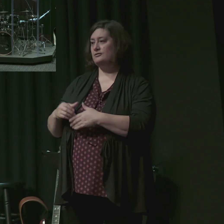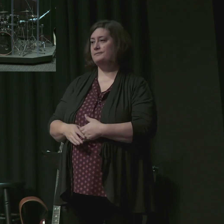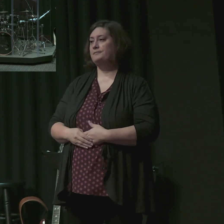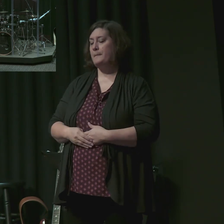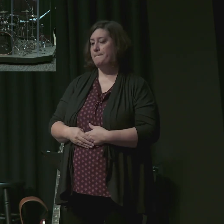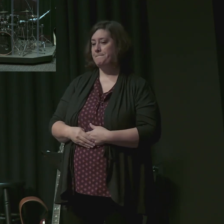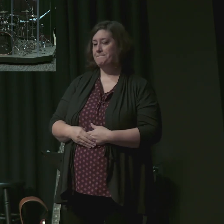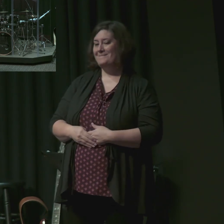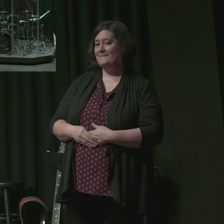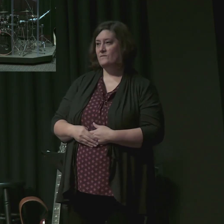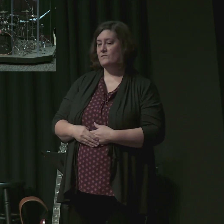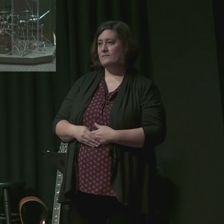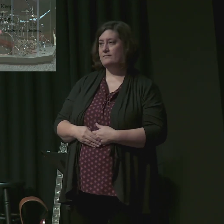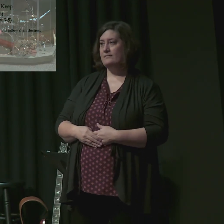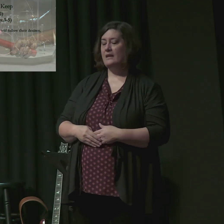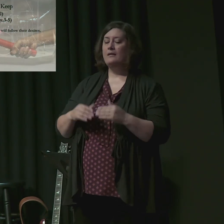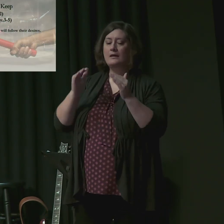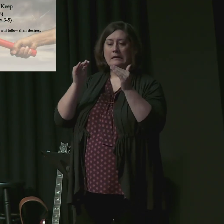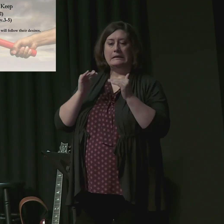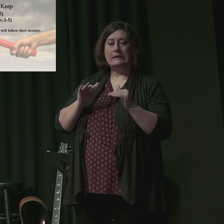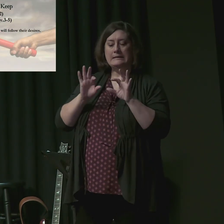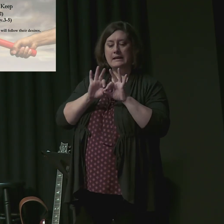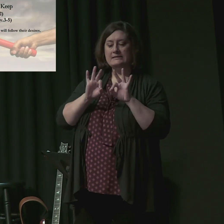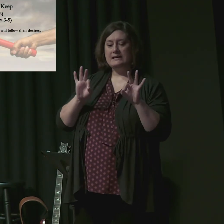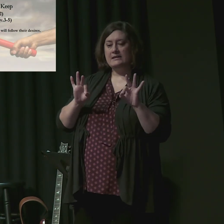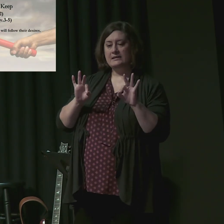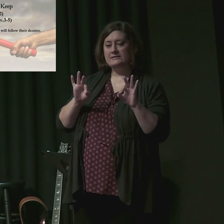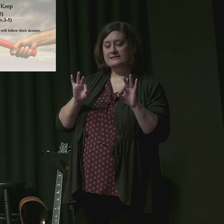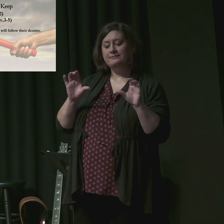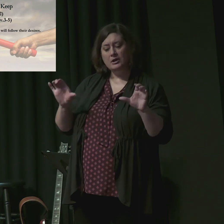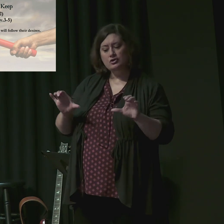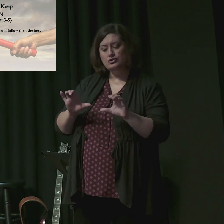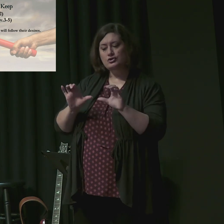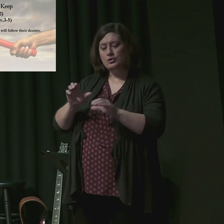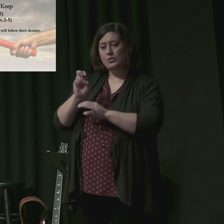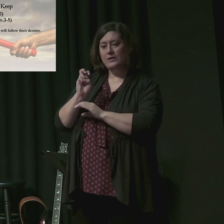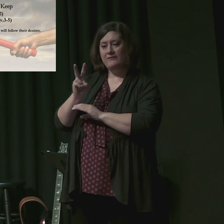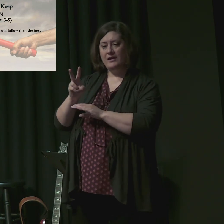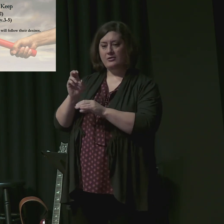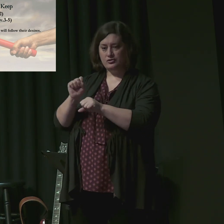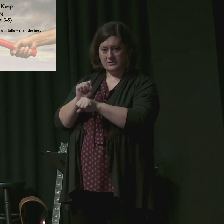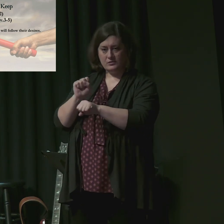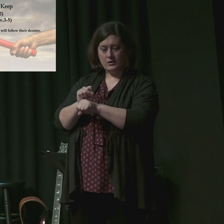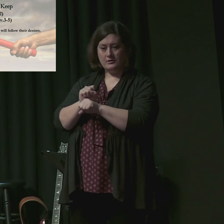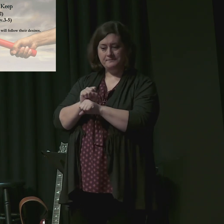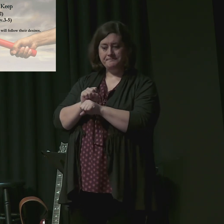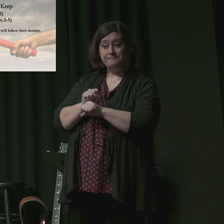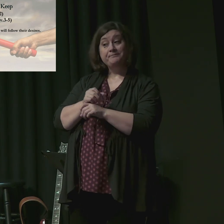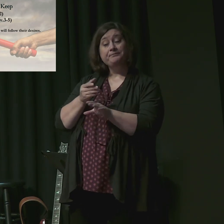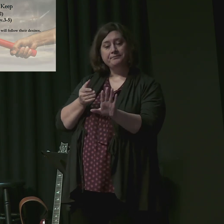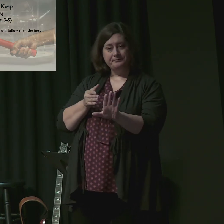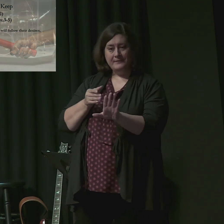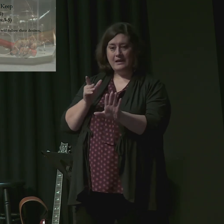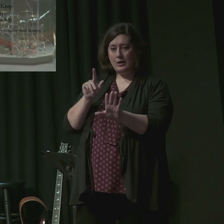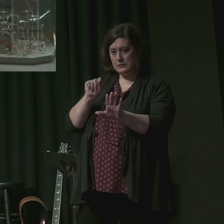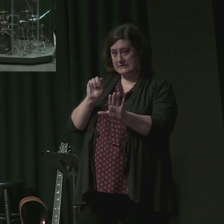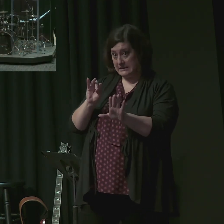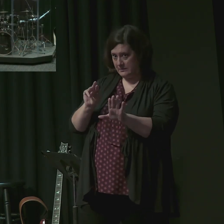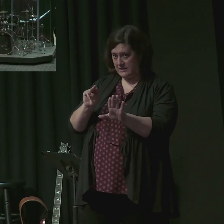Do the work of an evangelist. Now Timothy is not an evangelist. He does not have the gift of